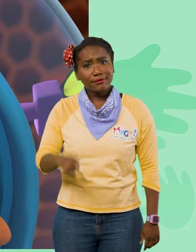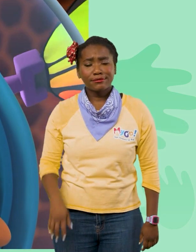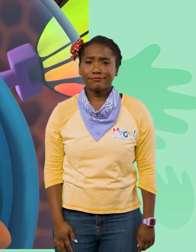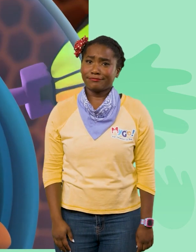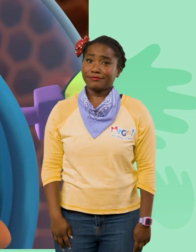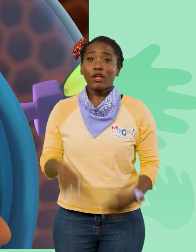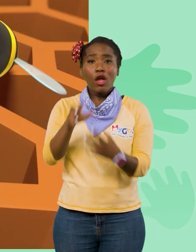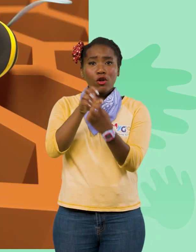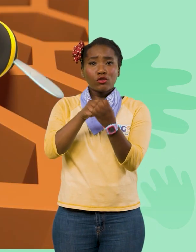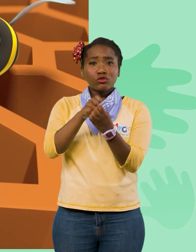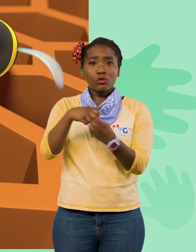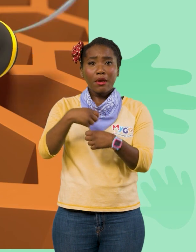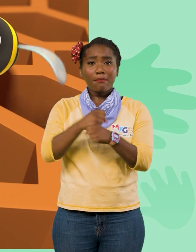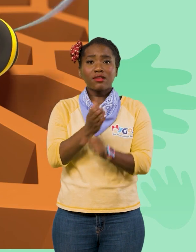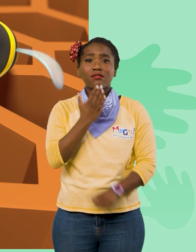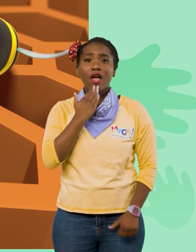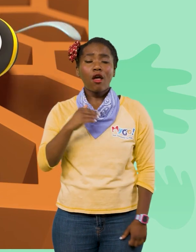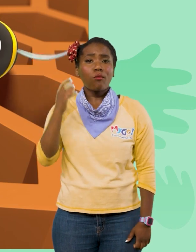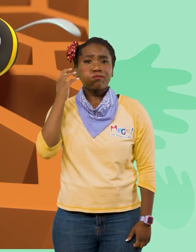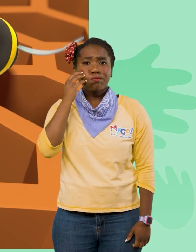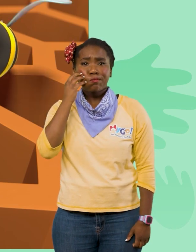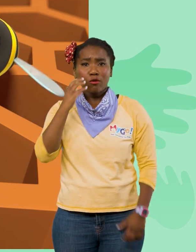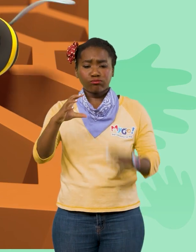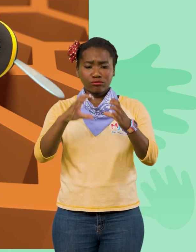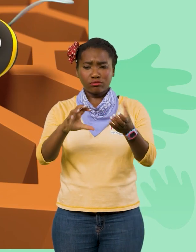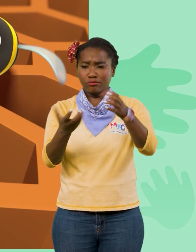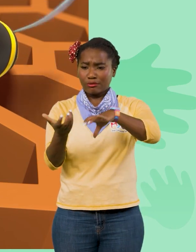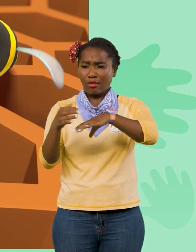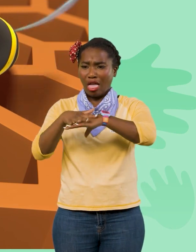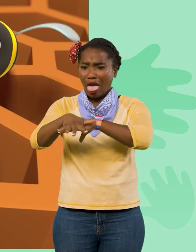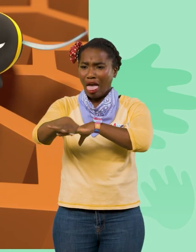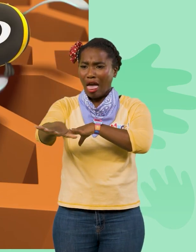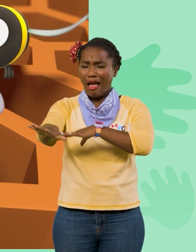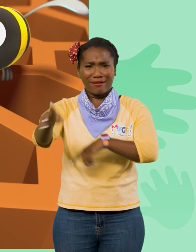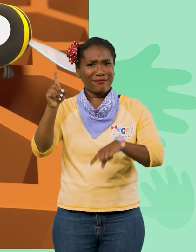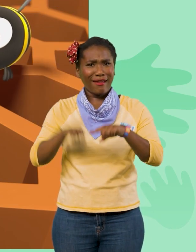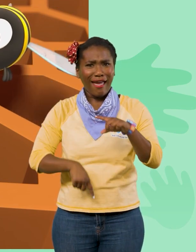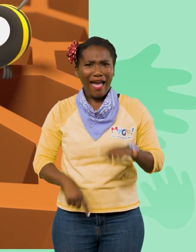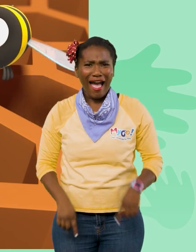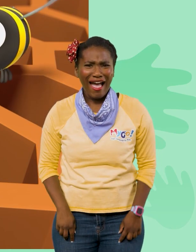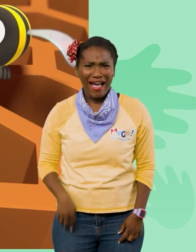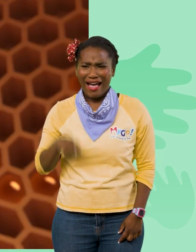Chewing makes it thicker! Can't have runny honey! Ha! I rhymed again!